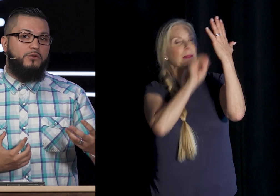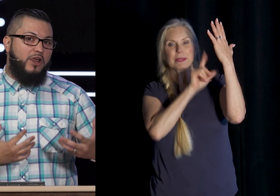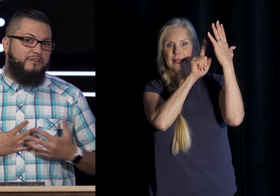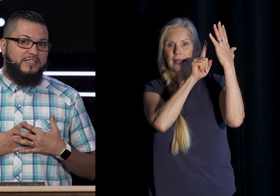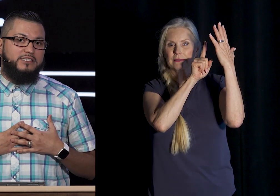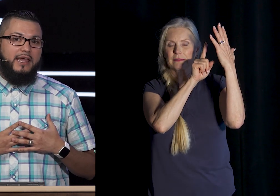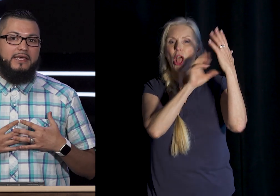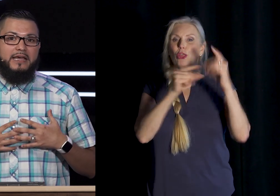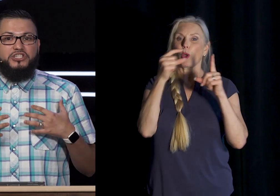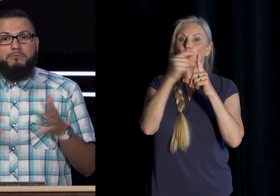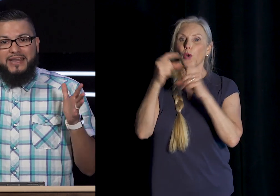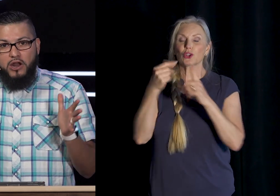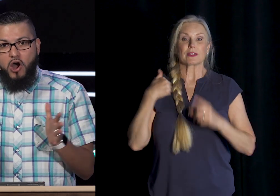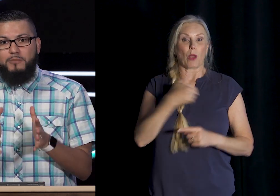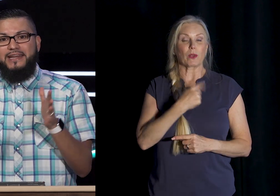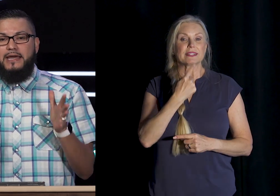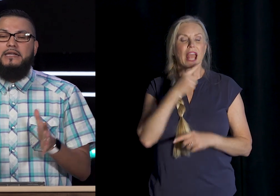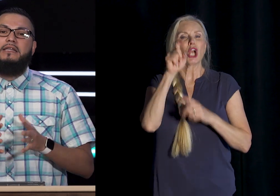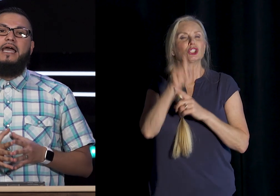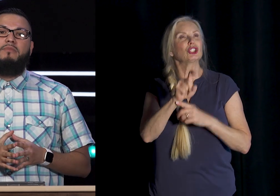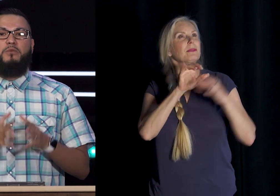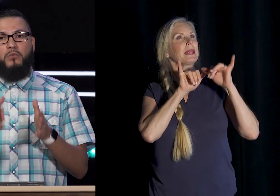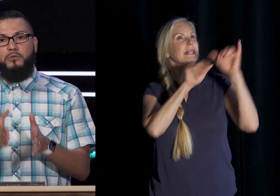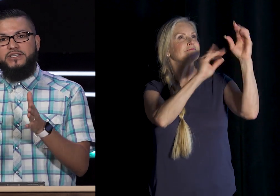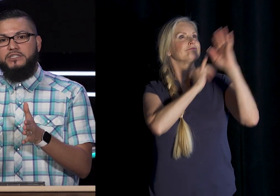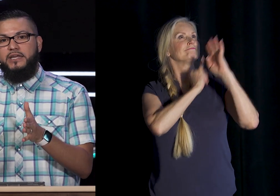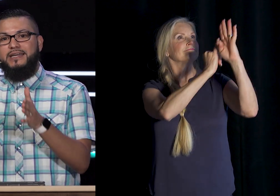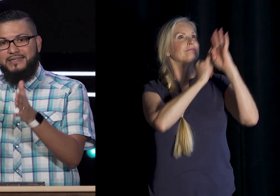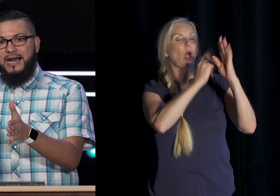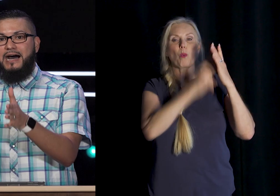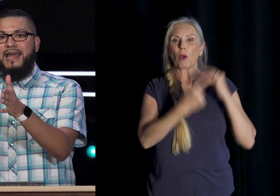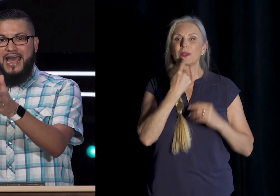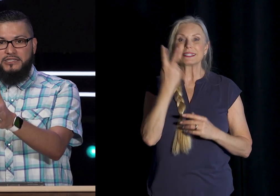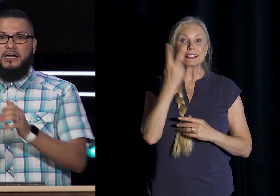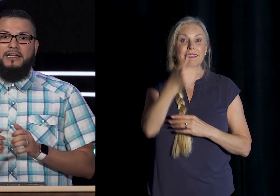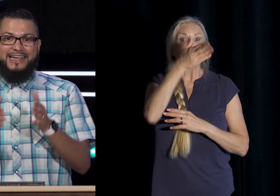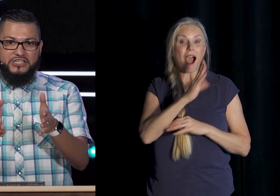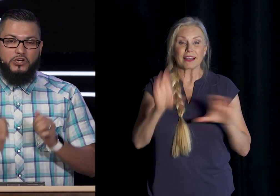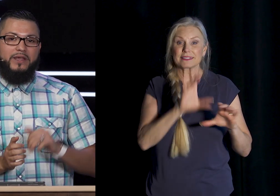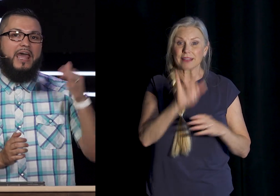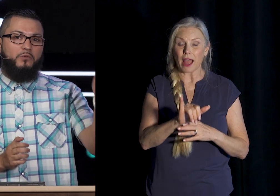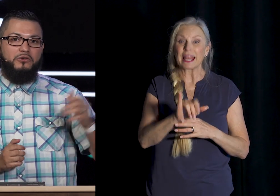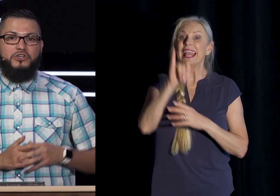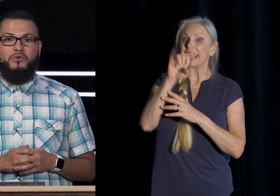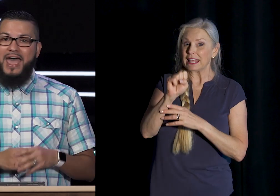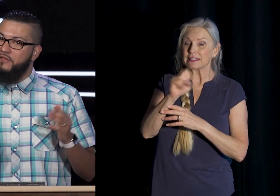that we often say Should be in harmony And in alignment With what we see God has done Is doing And will do And the